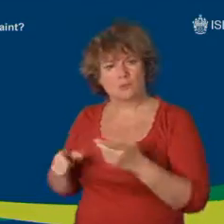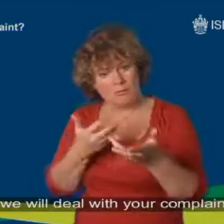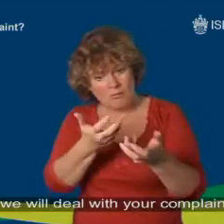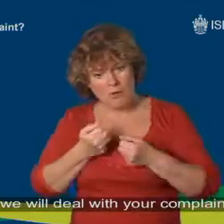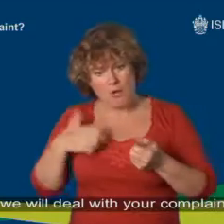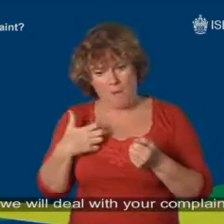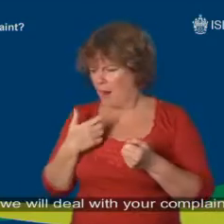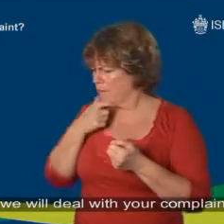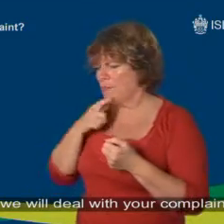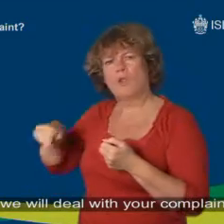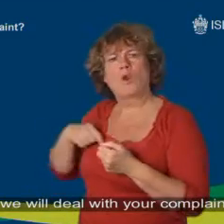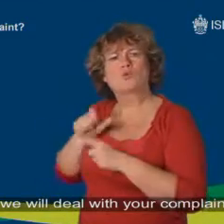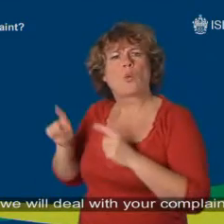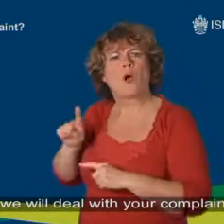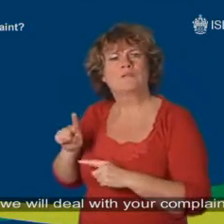How will we deal with your complaint?